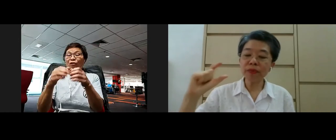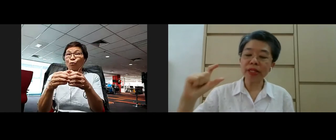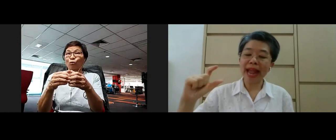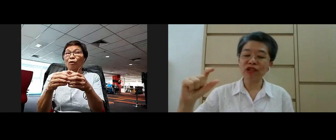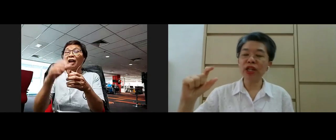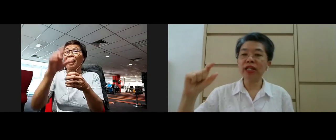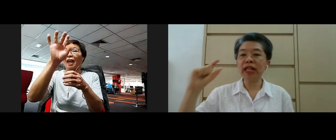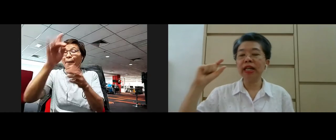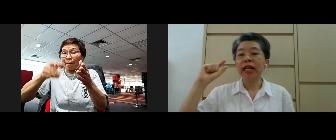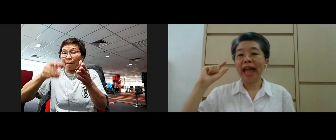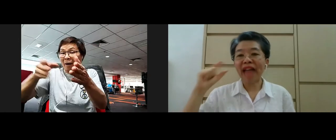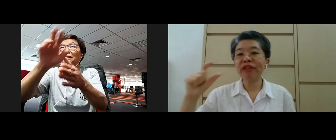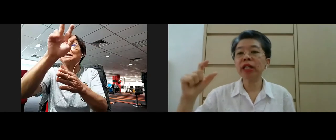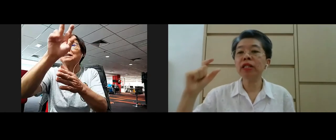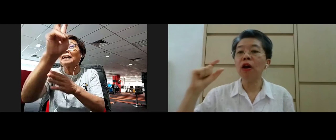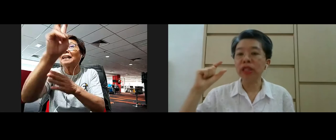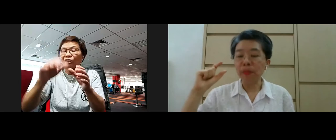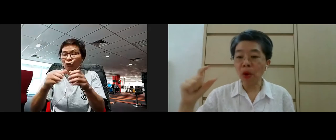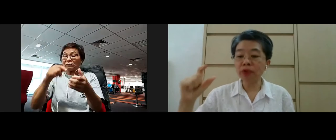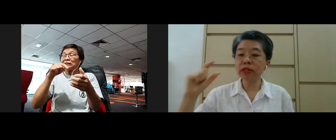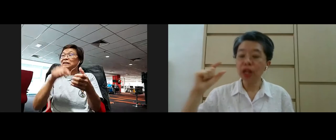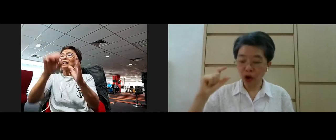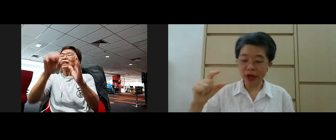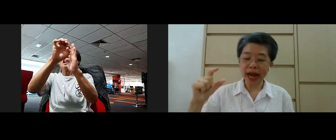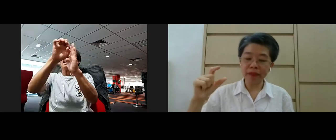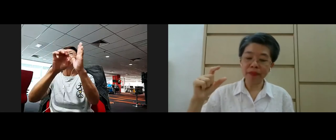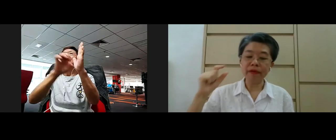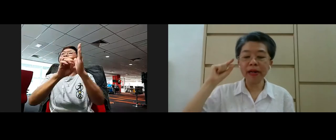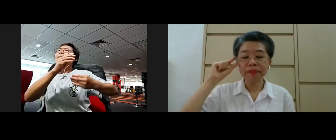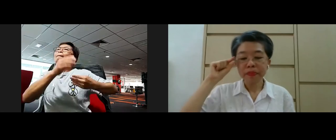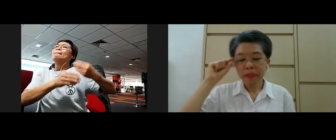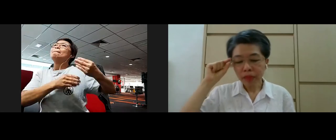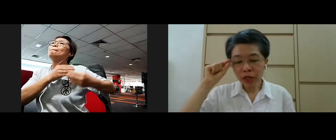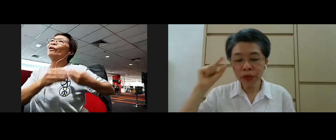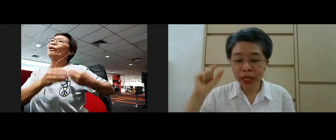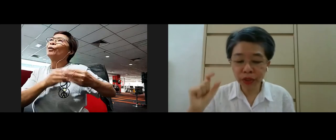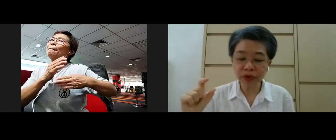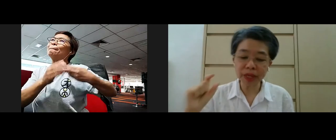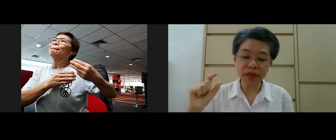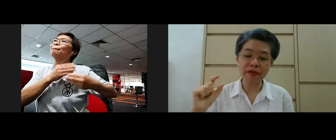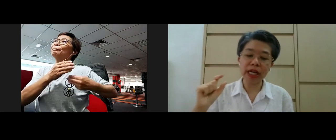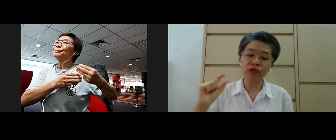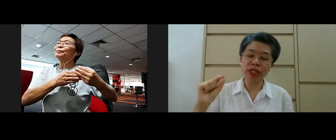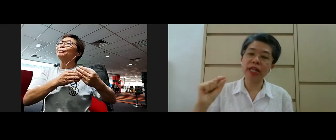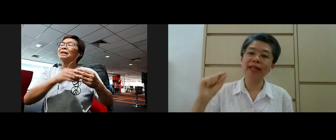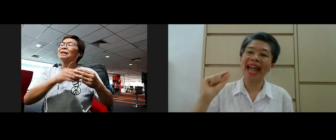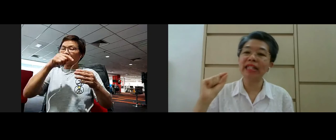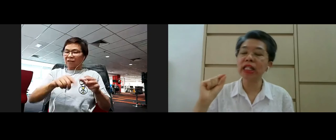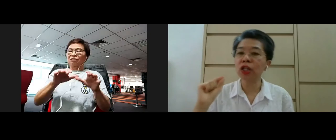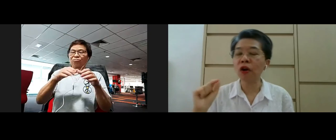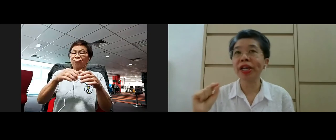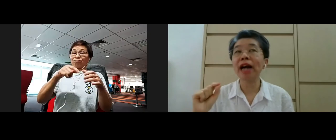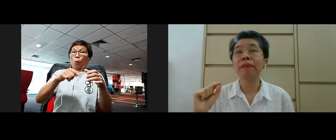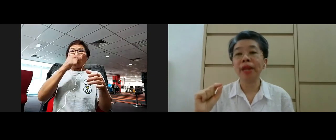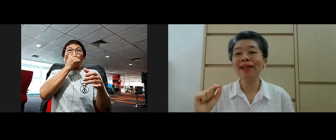second group is the ethical or moral conduct so this group is very interesting the